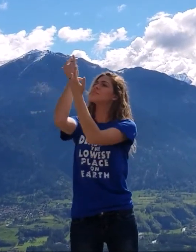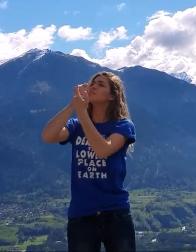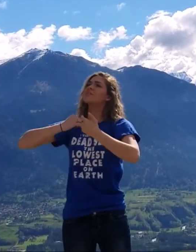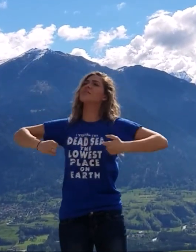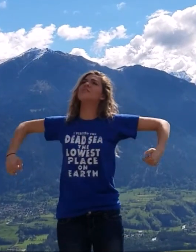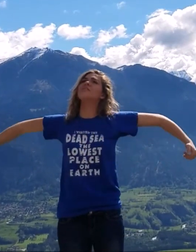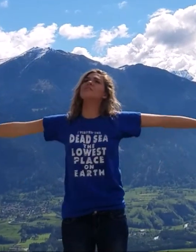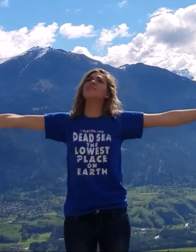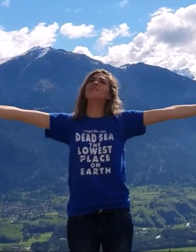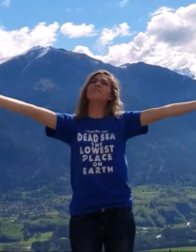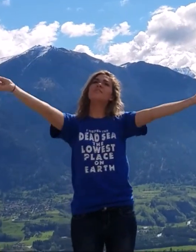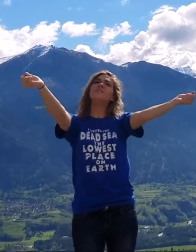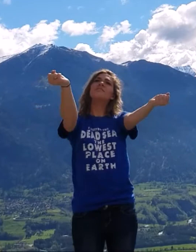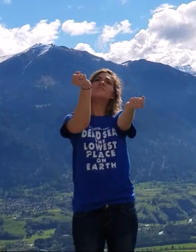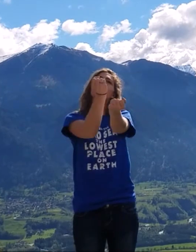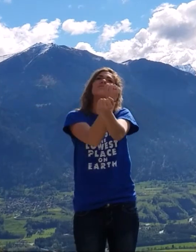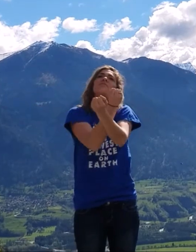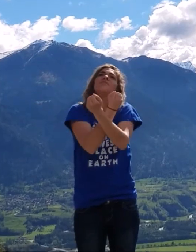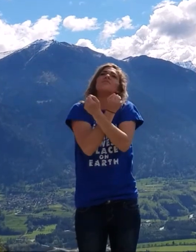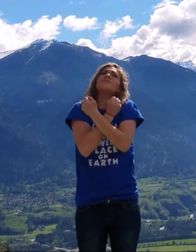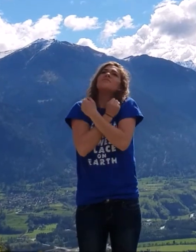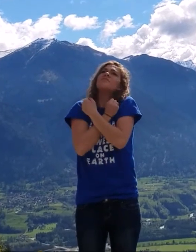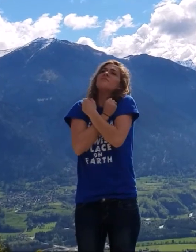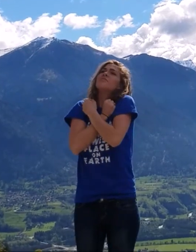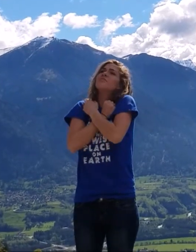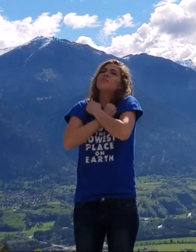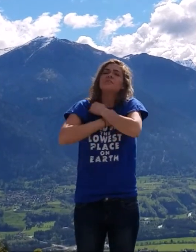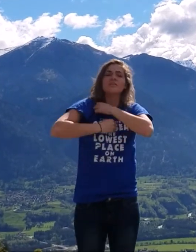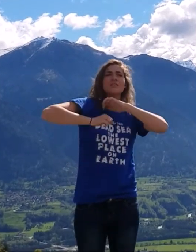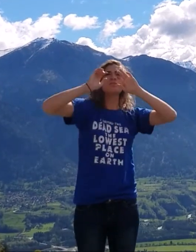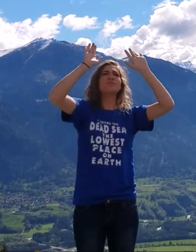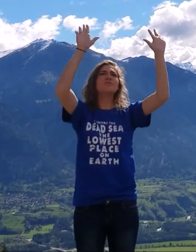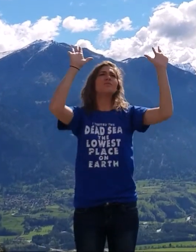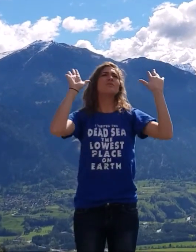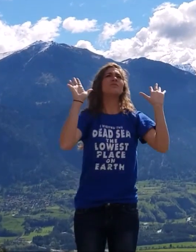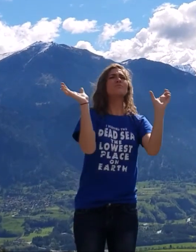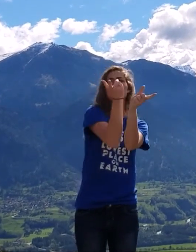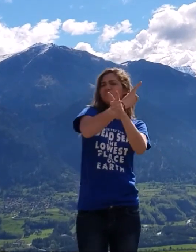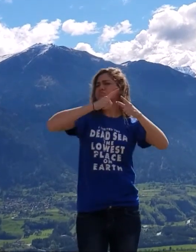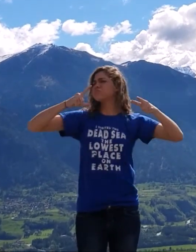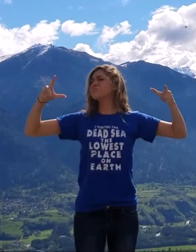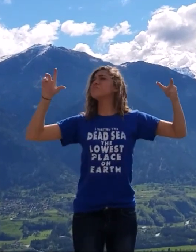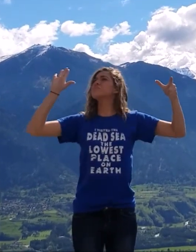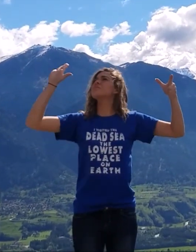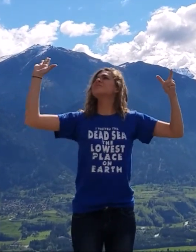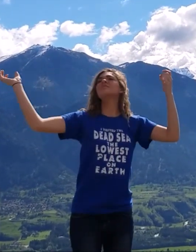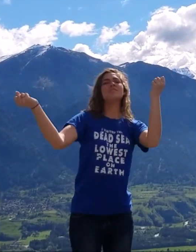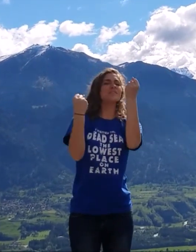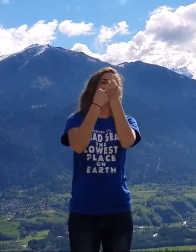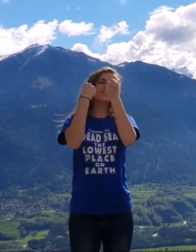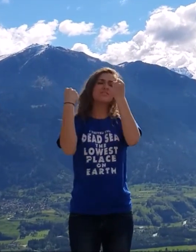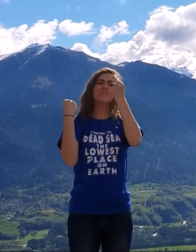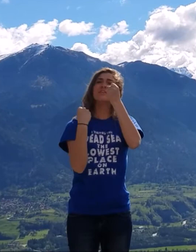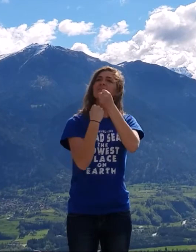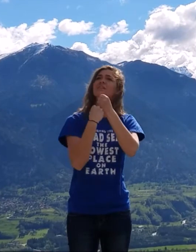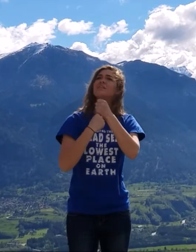and love Great is Thy faithfulness Great